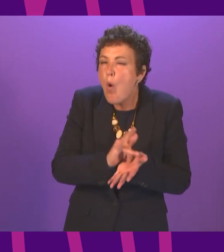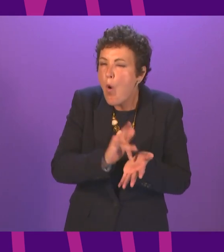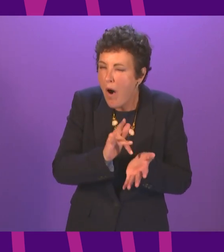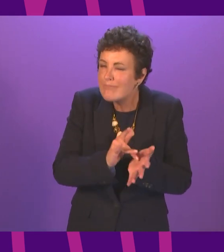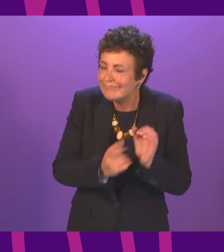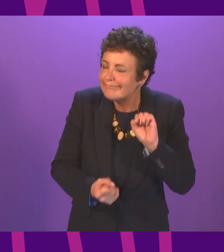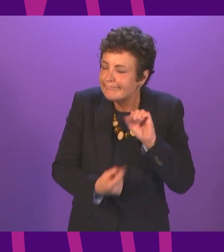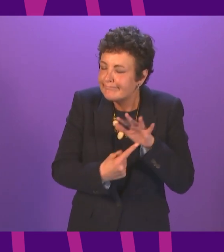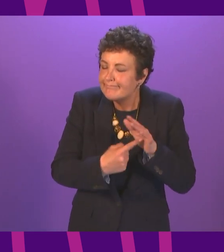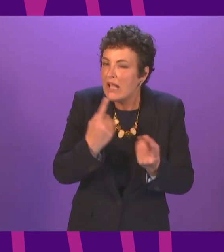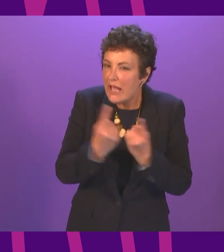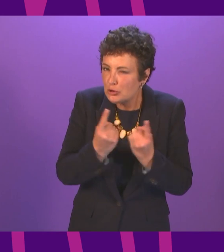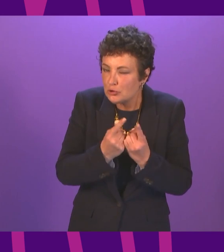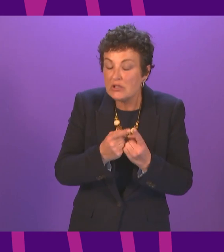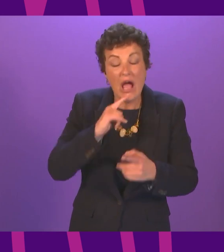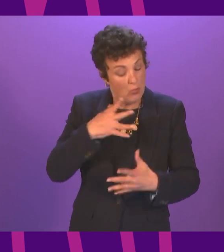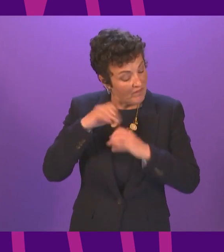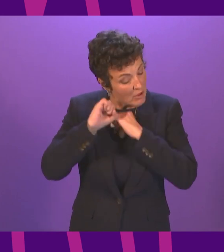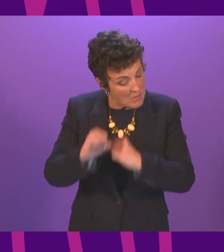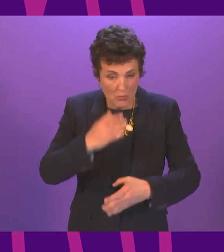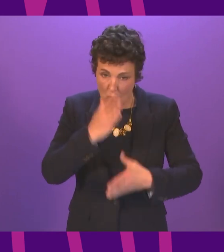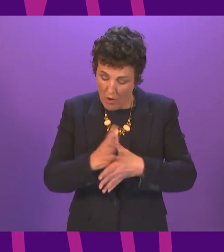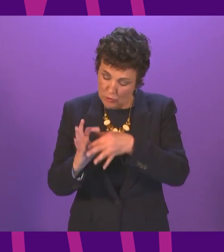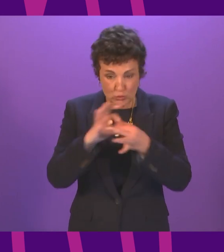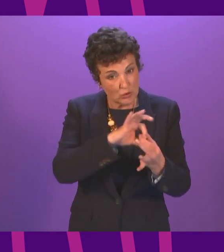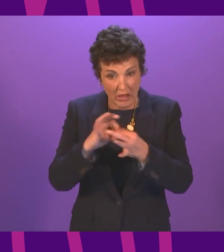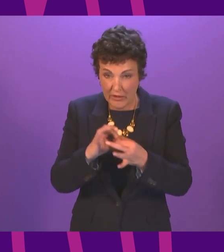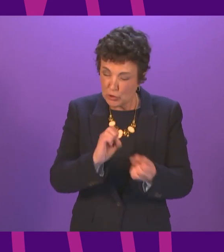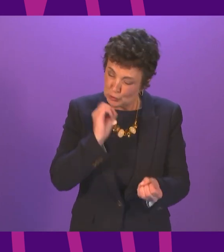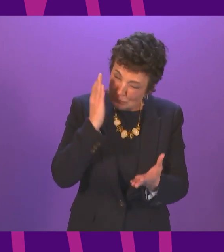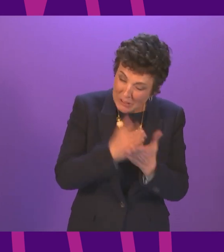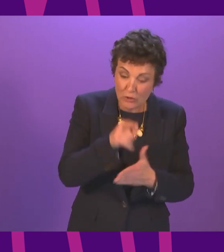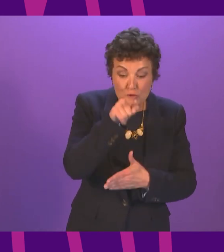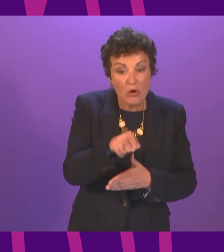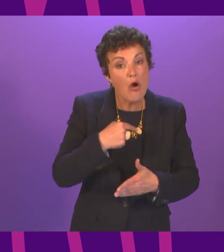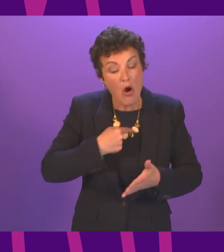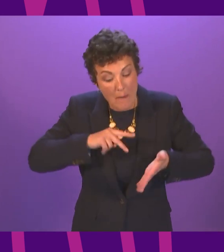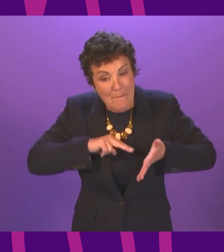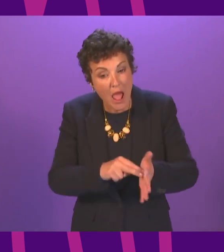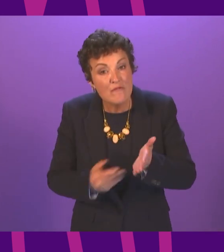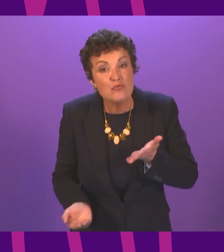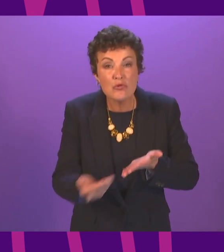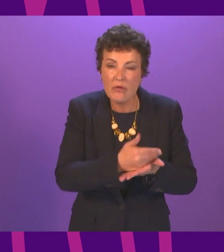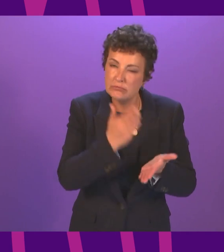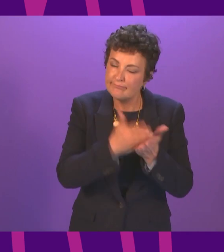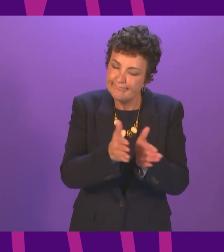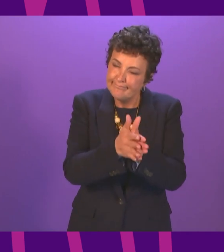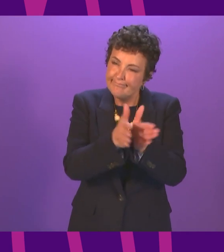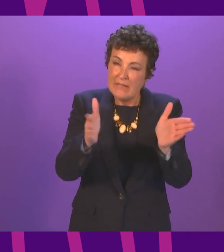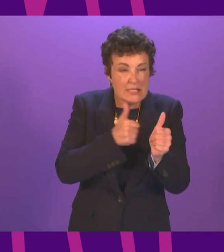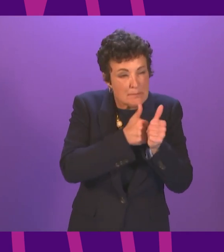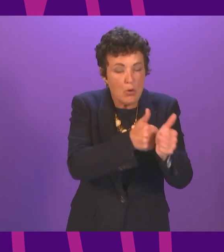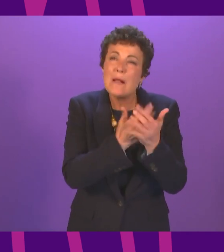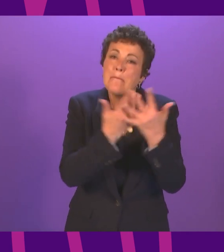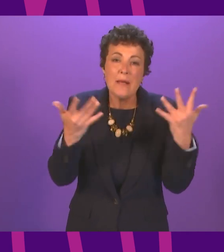Covid recovery, and we have committed to working together to make sure that recovery is as broadly based in our society and supported as it possibly